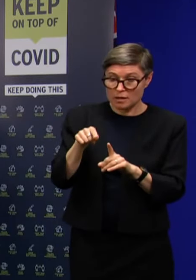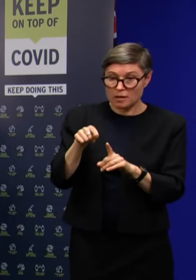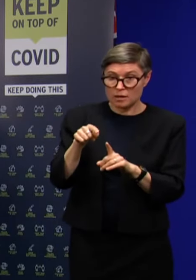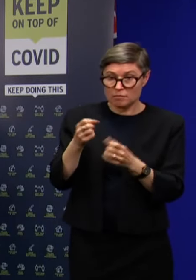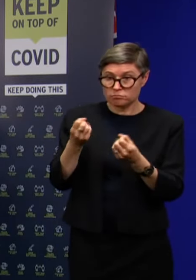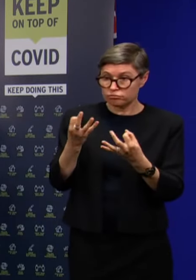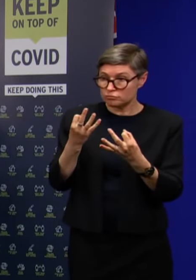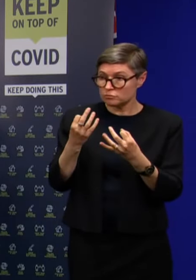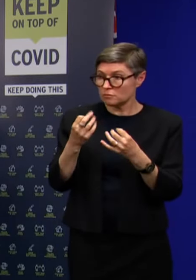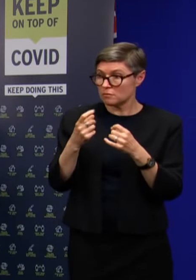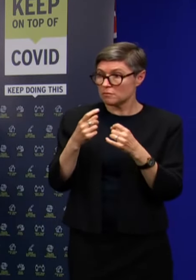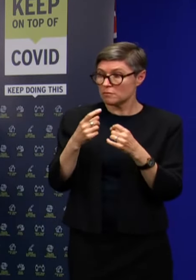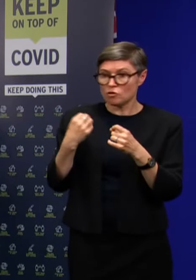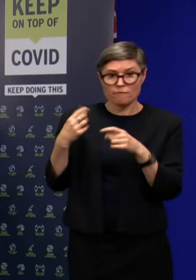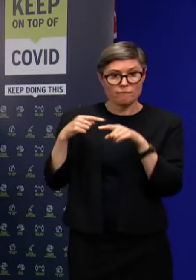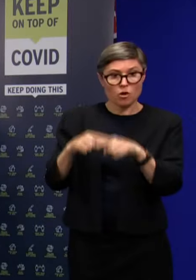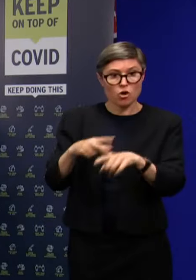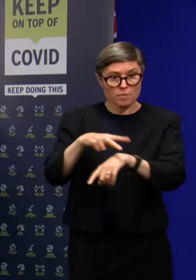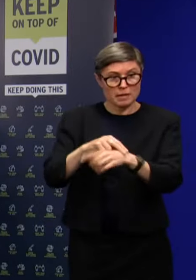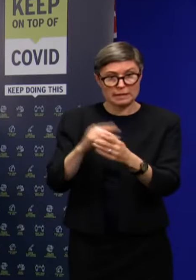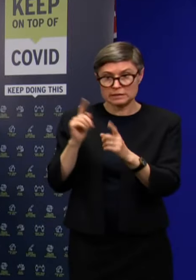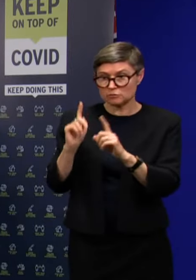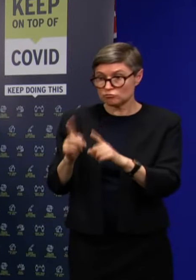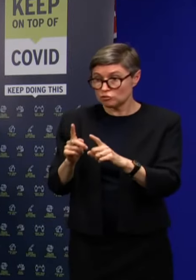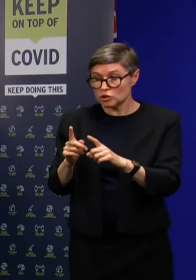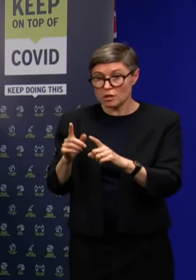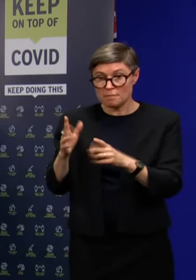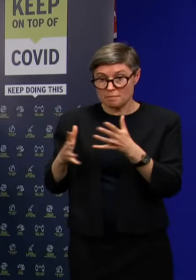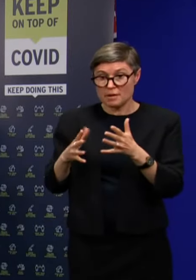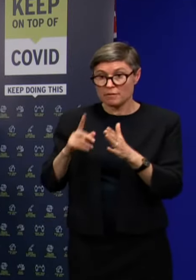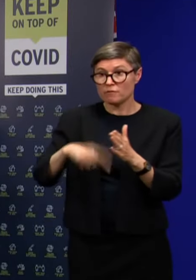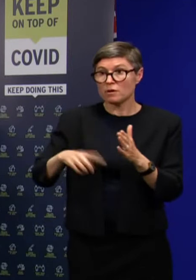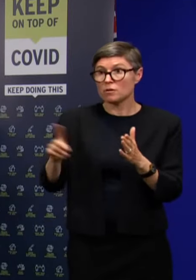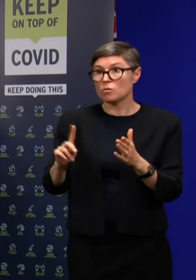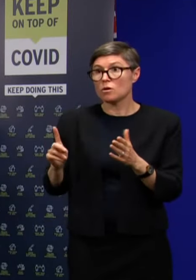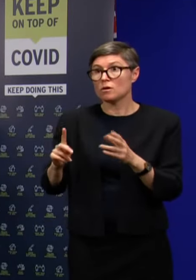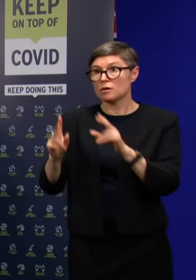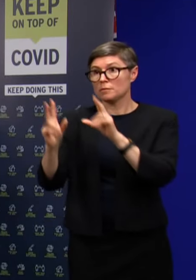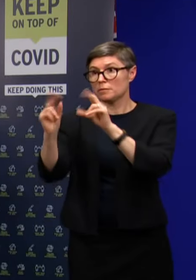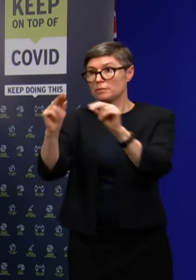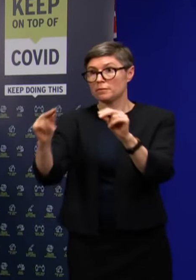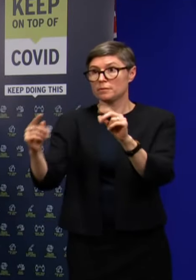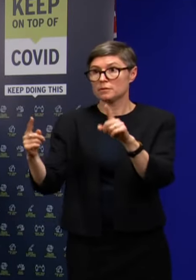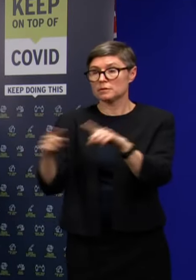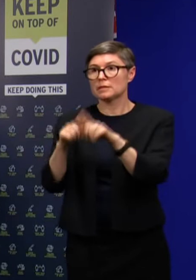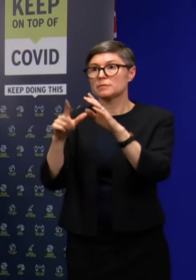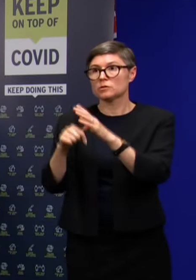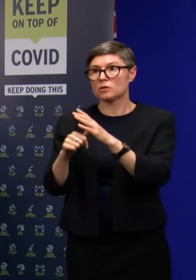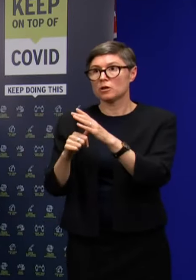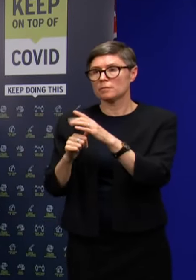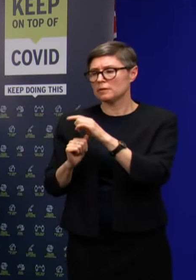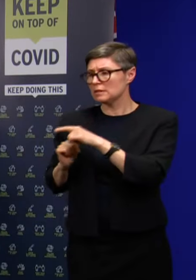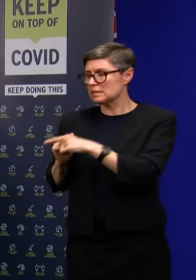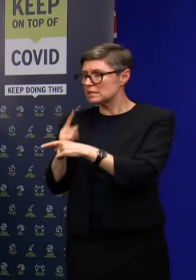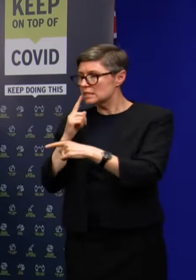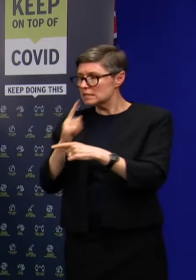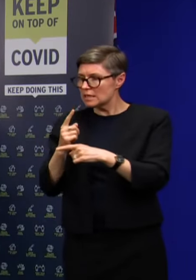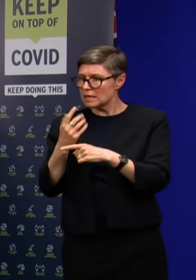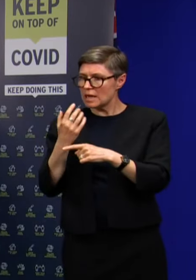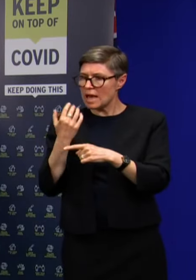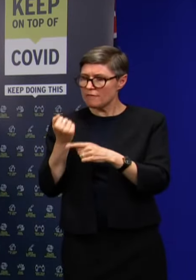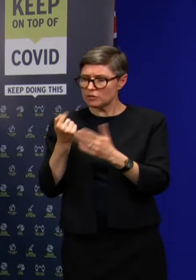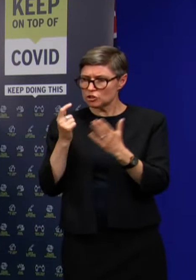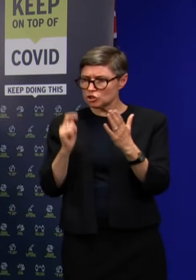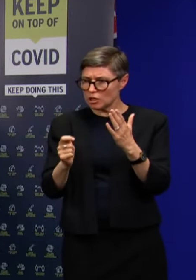comply with directions? No, he's not. Are they on top of the 32 in the hotel quarantine?